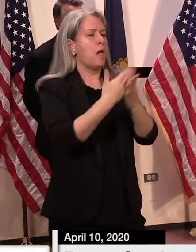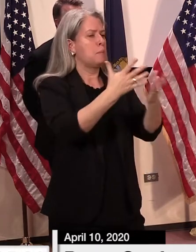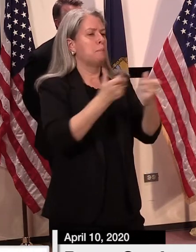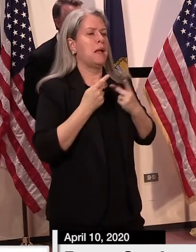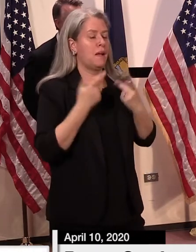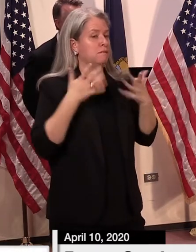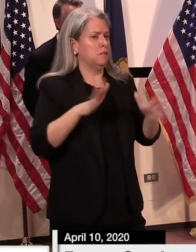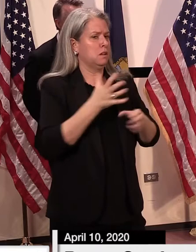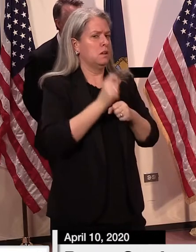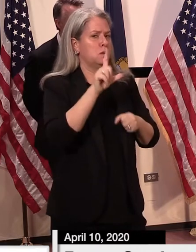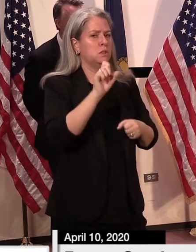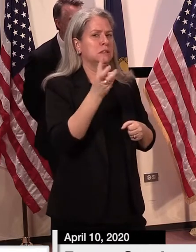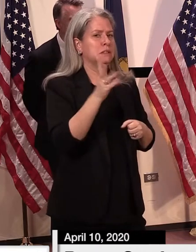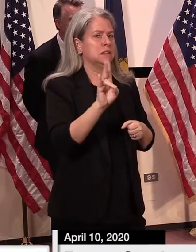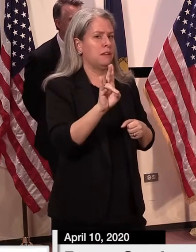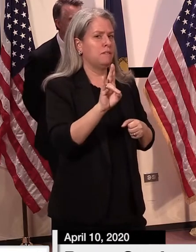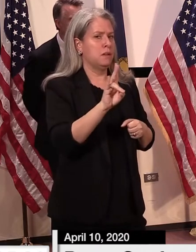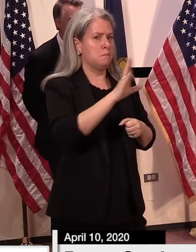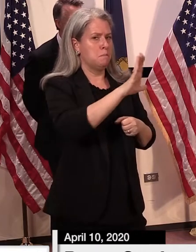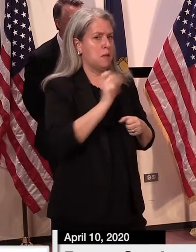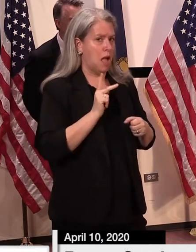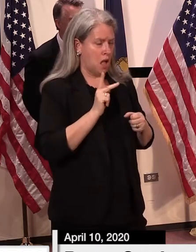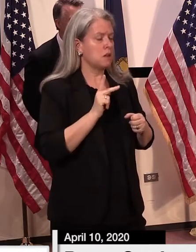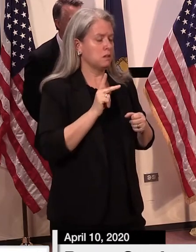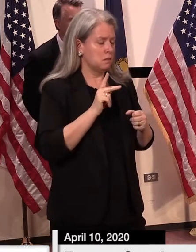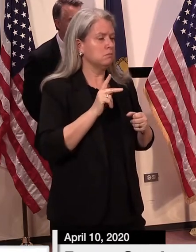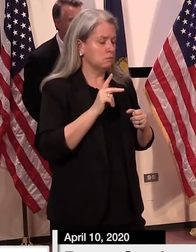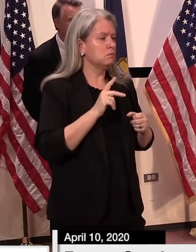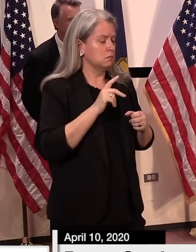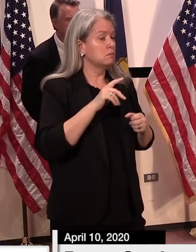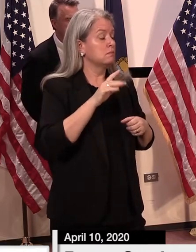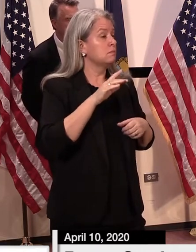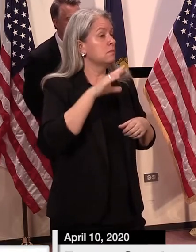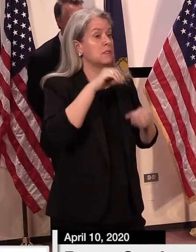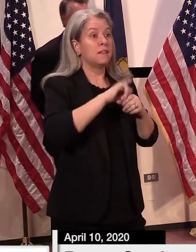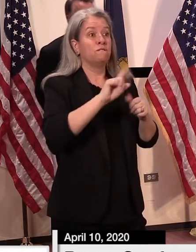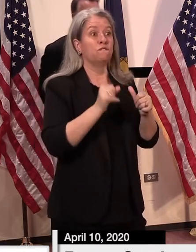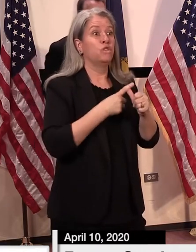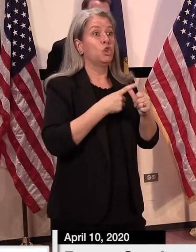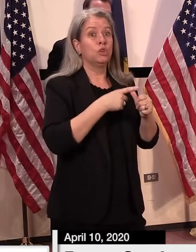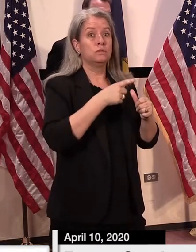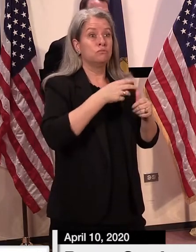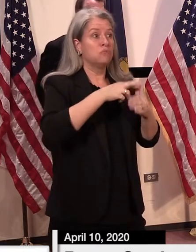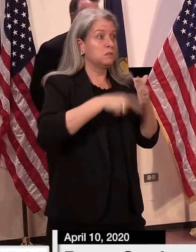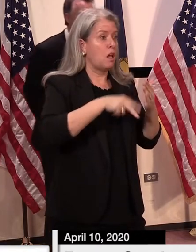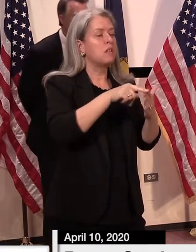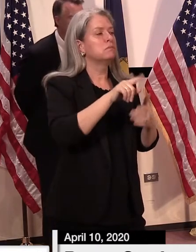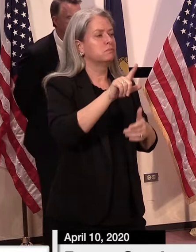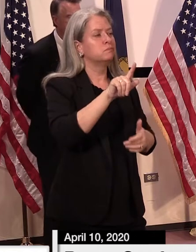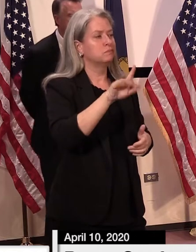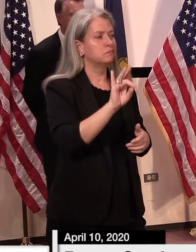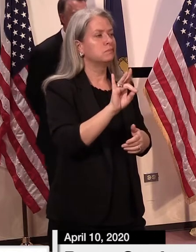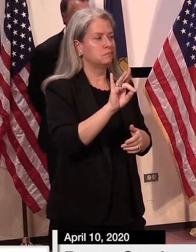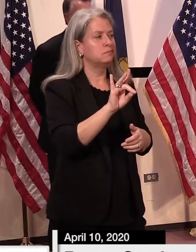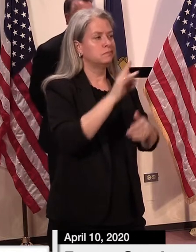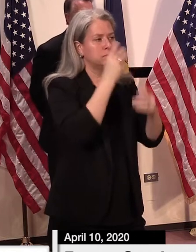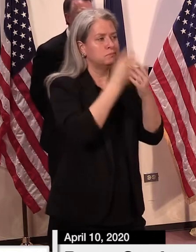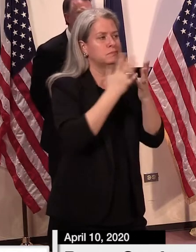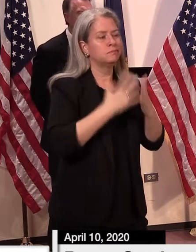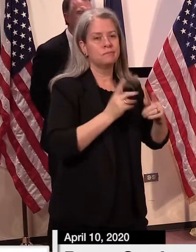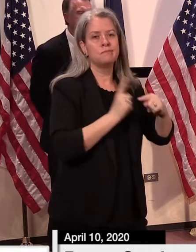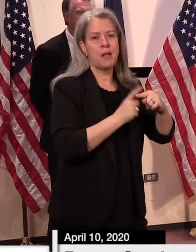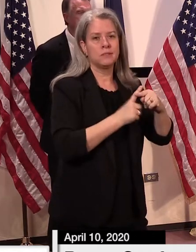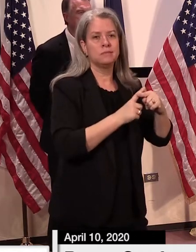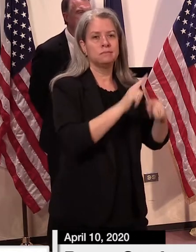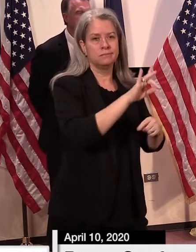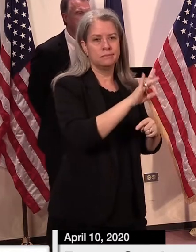167 of the test results, have come back. In the initial round of results, 28 inmates have tested positive,